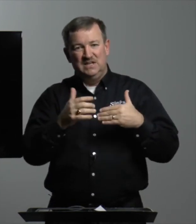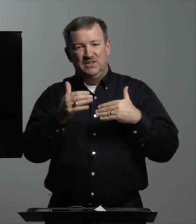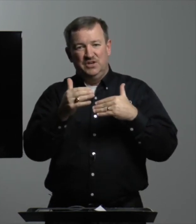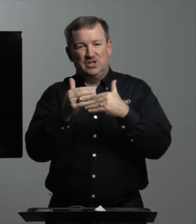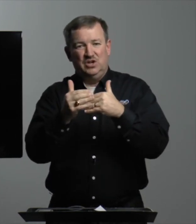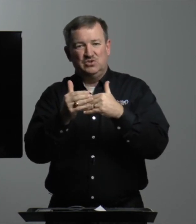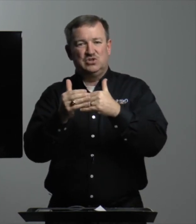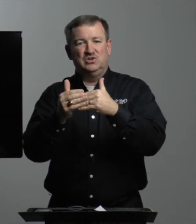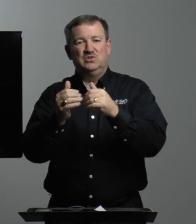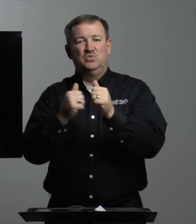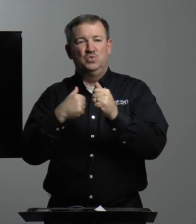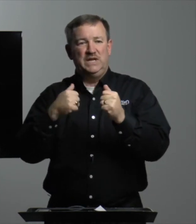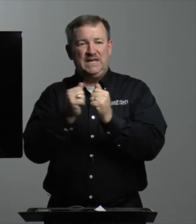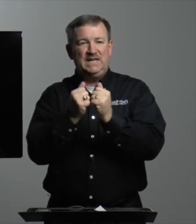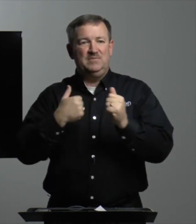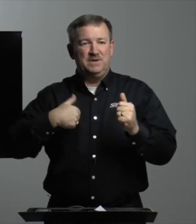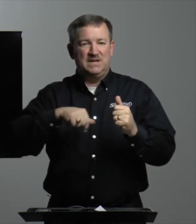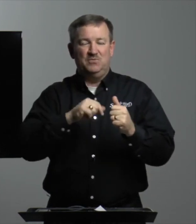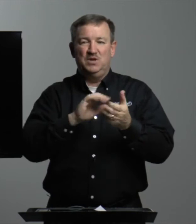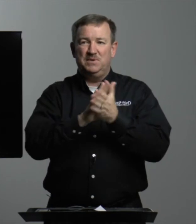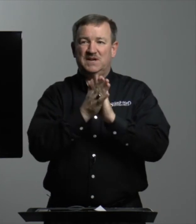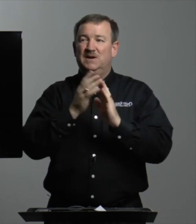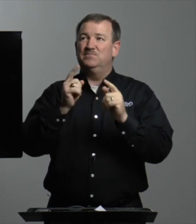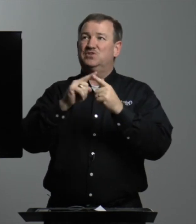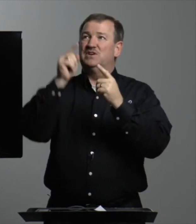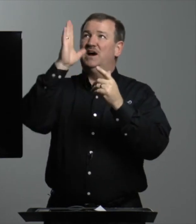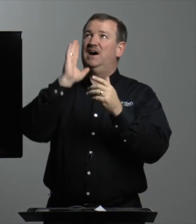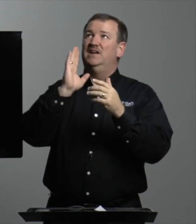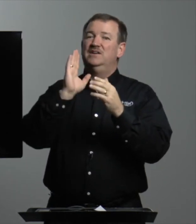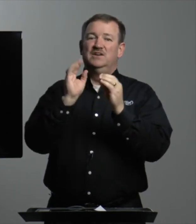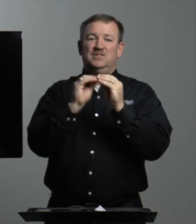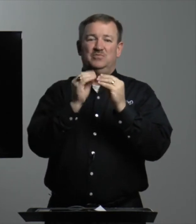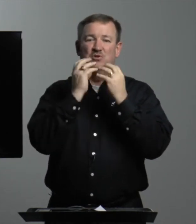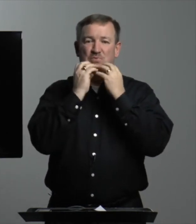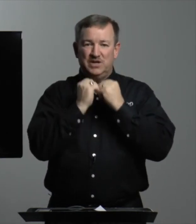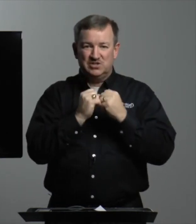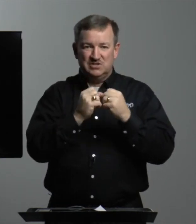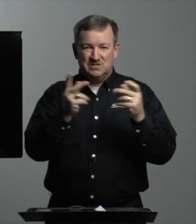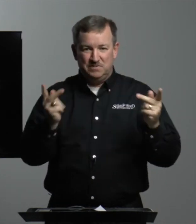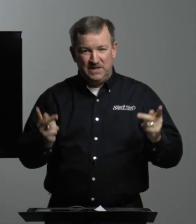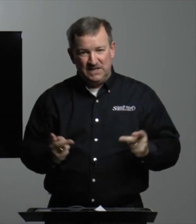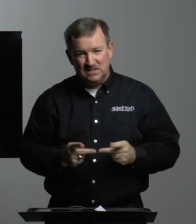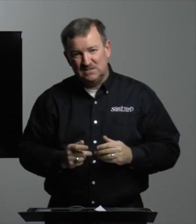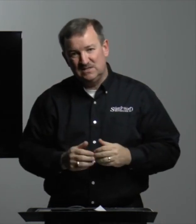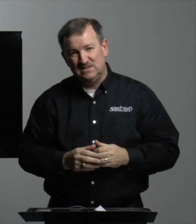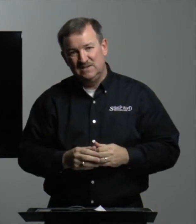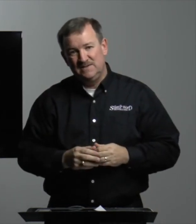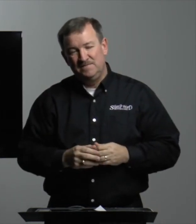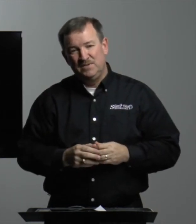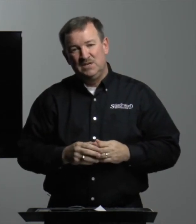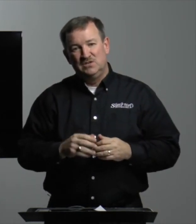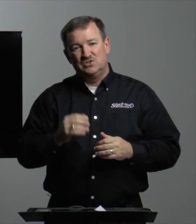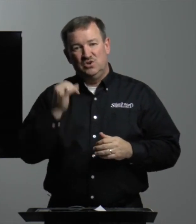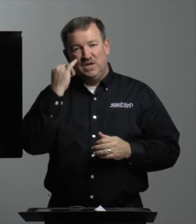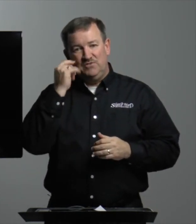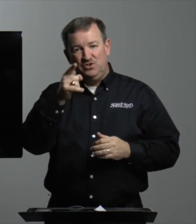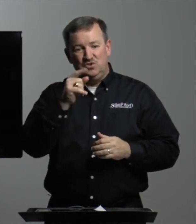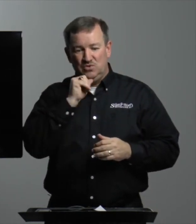the closer we become to God, the more precious the place. So if you